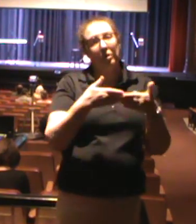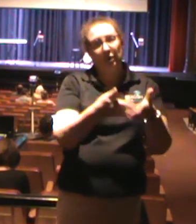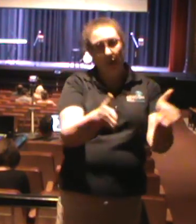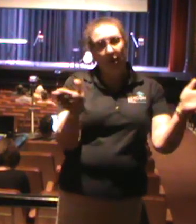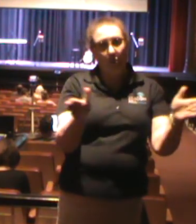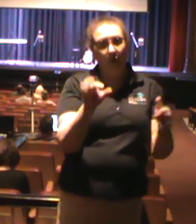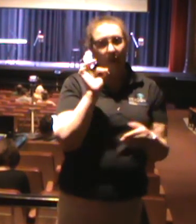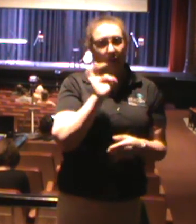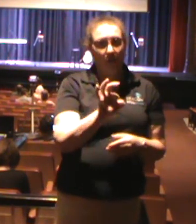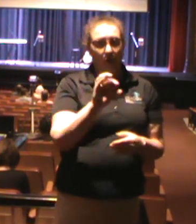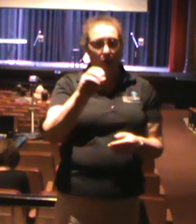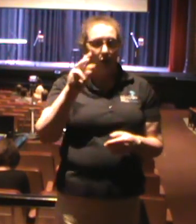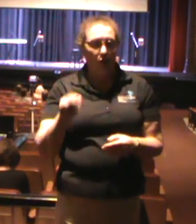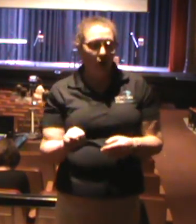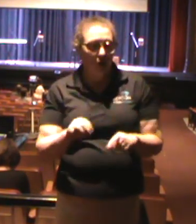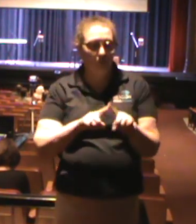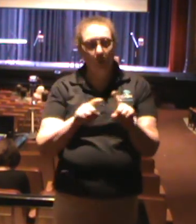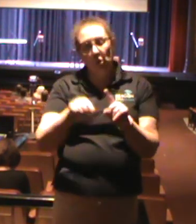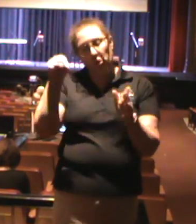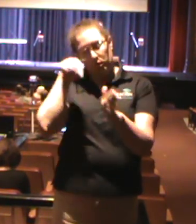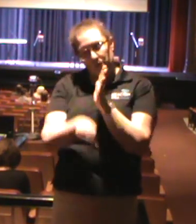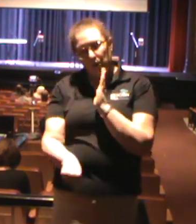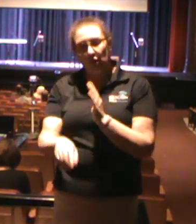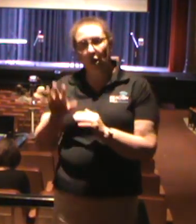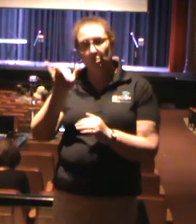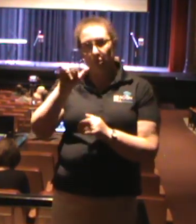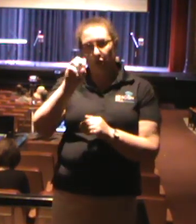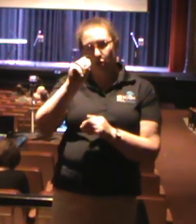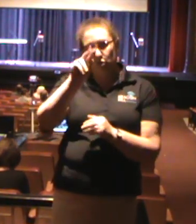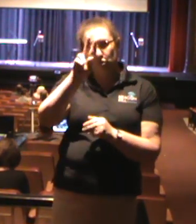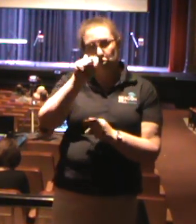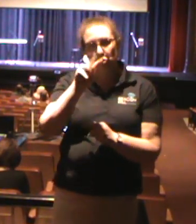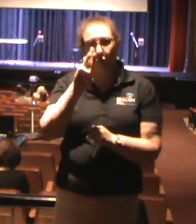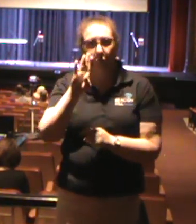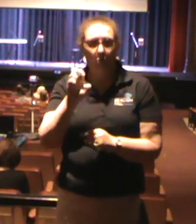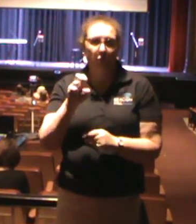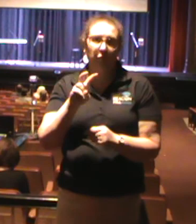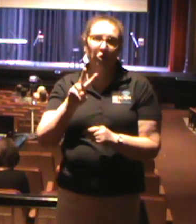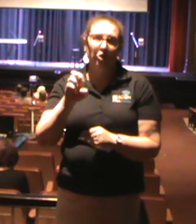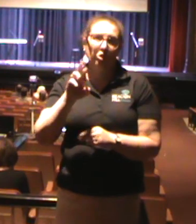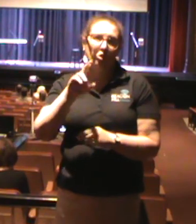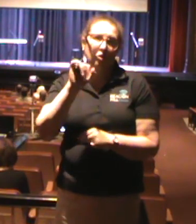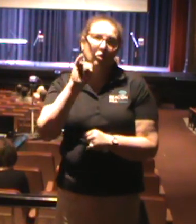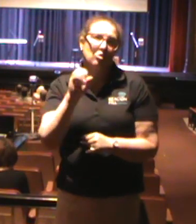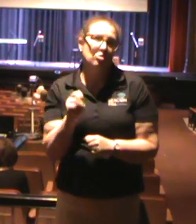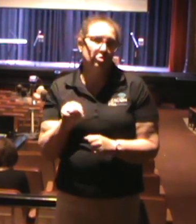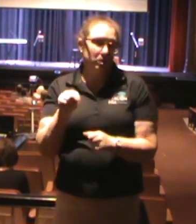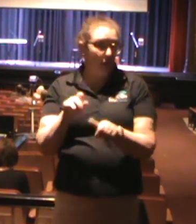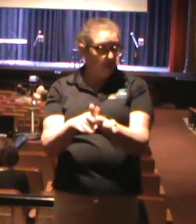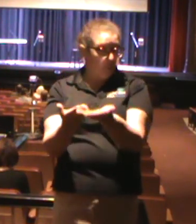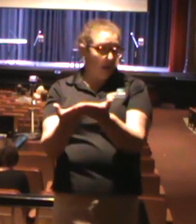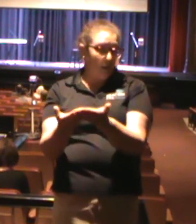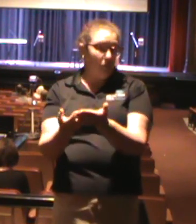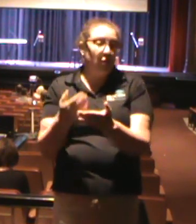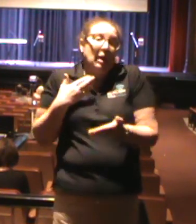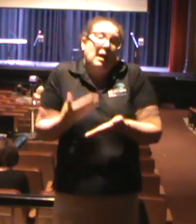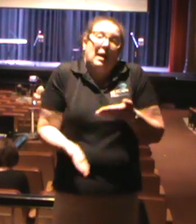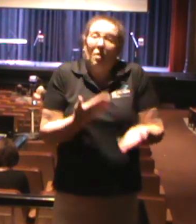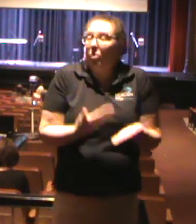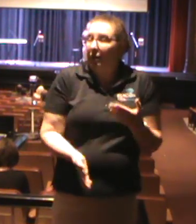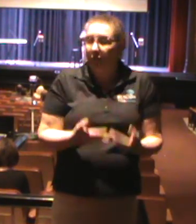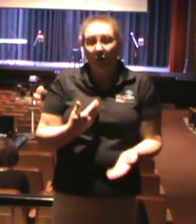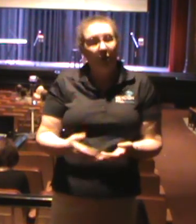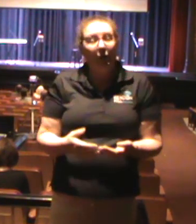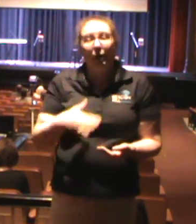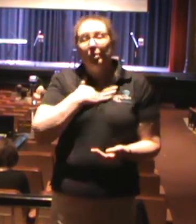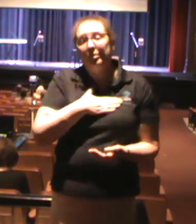How do you get there? However, you find a copy of God's Word, get God's Word in your hand. We believe here at Beacon